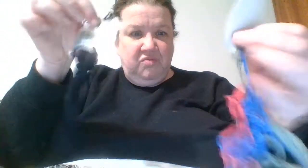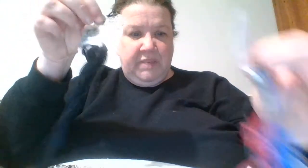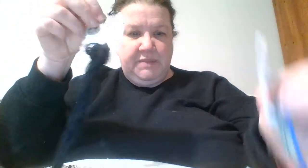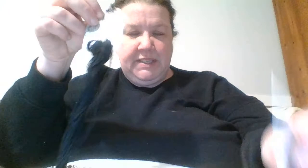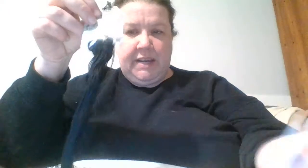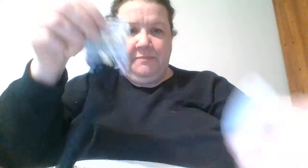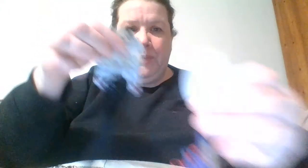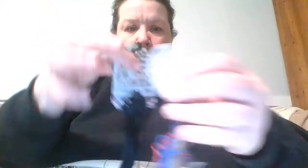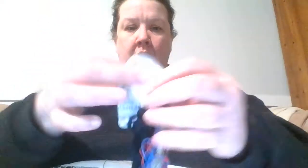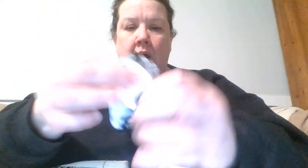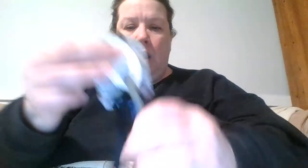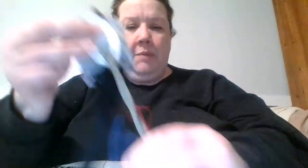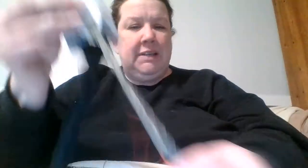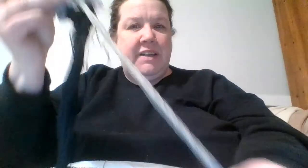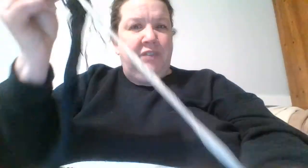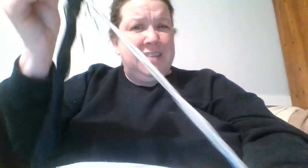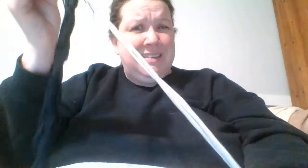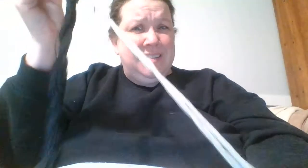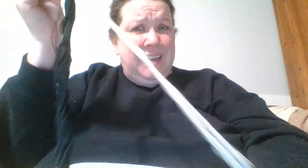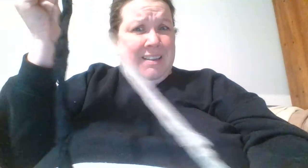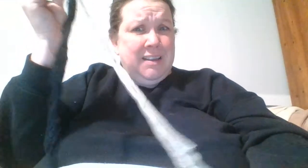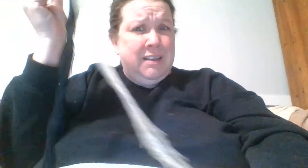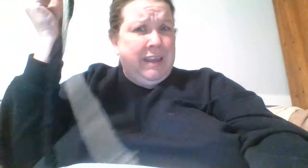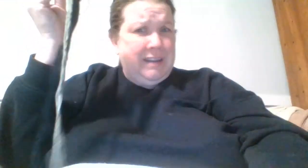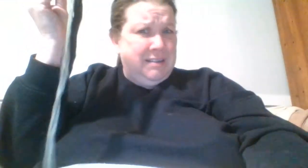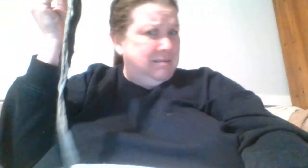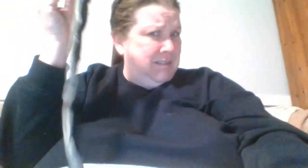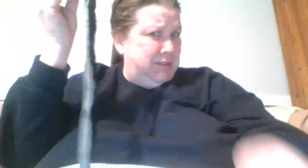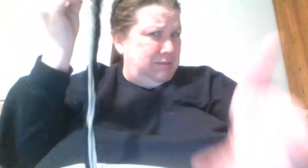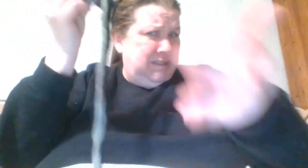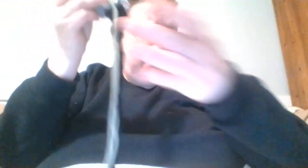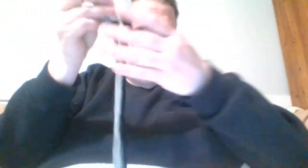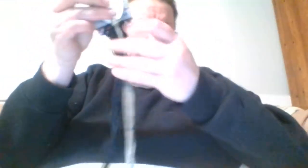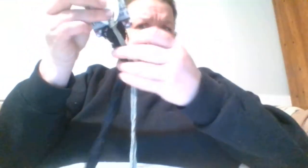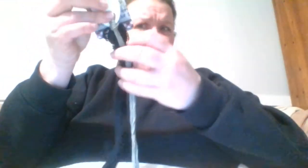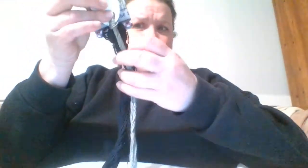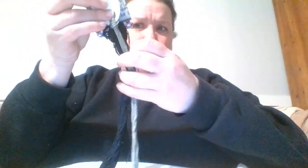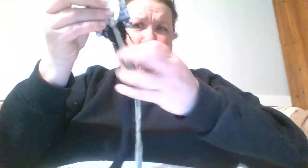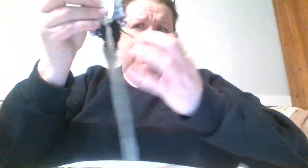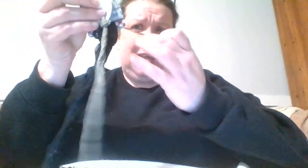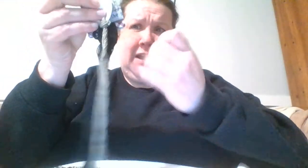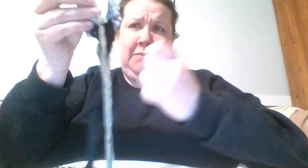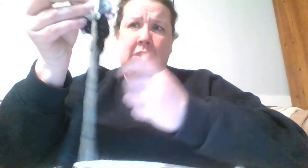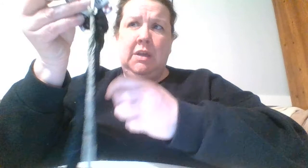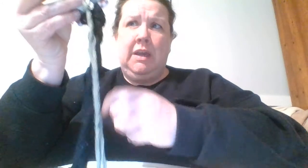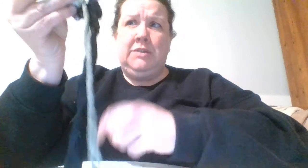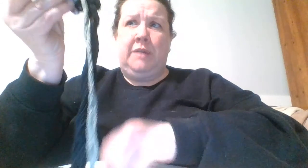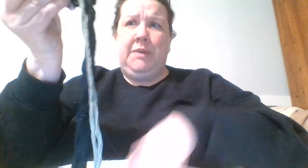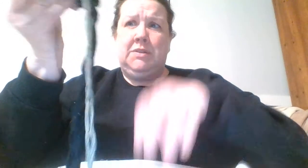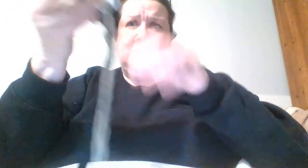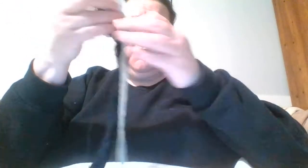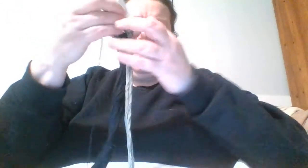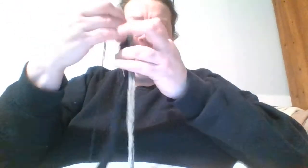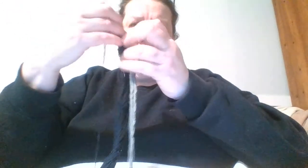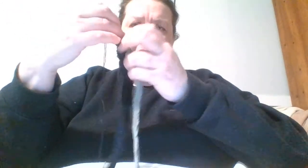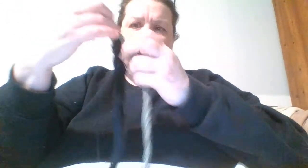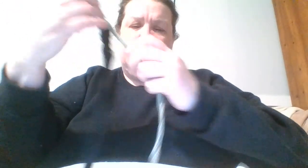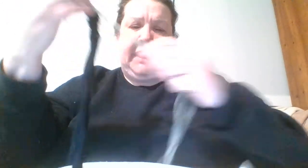makes me sad um because at first I didn't like that like I didn't use them but now I use them all the time and so I've been slowly like as I